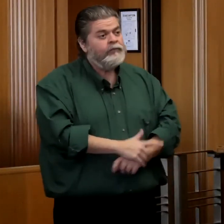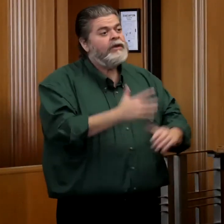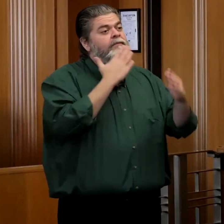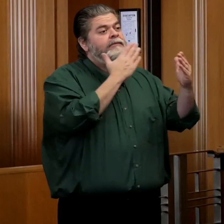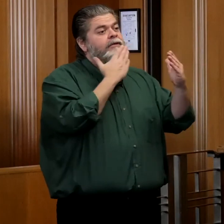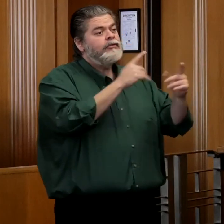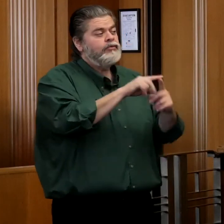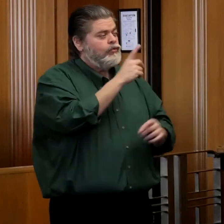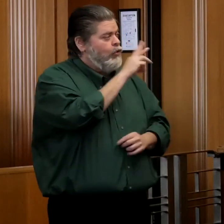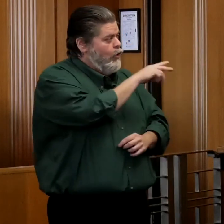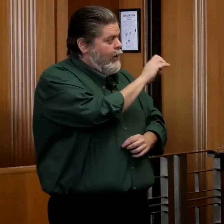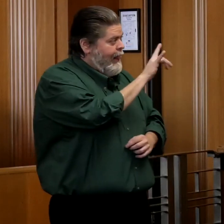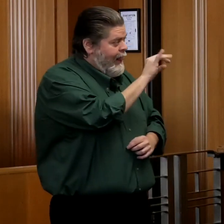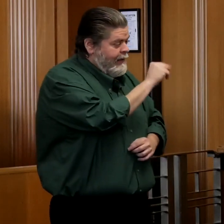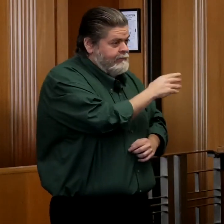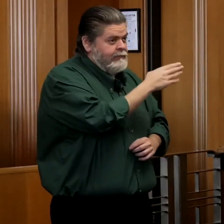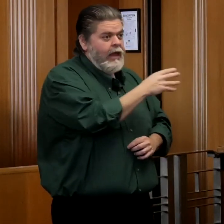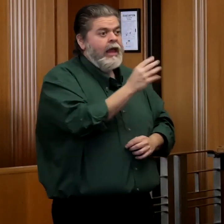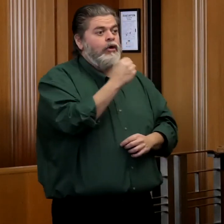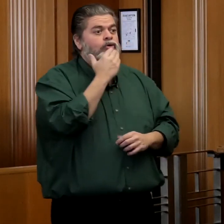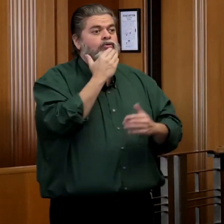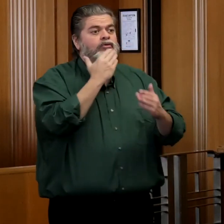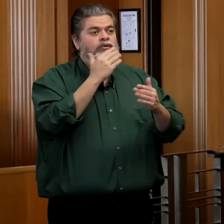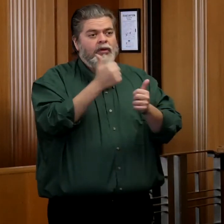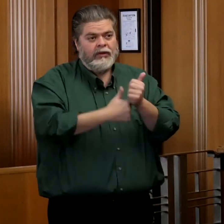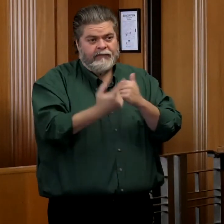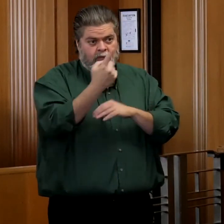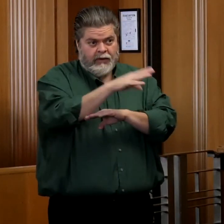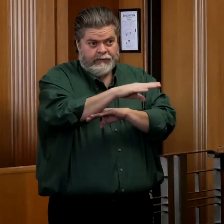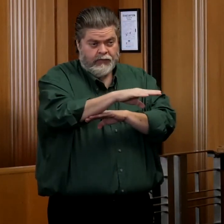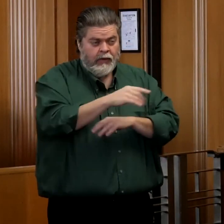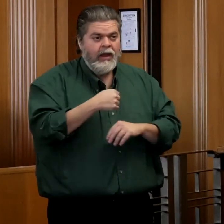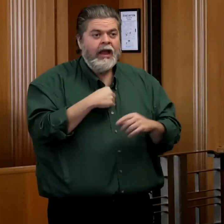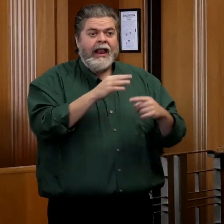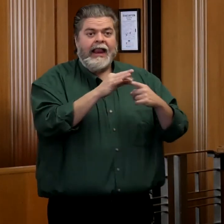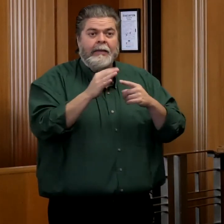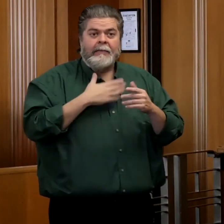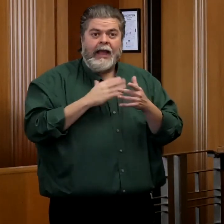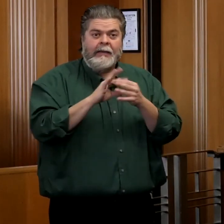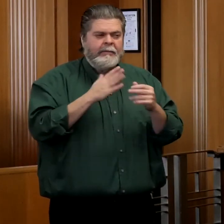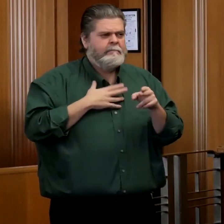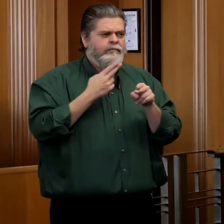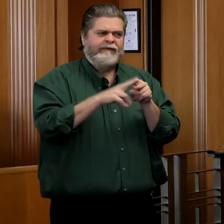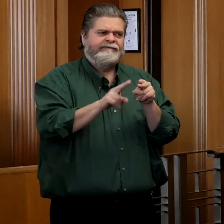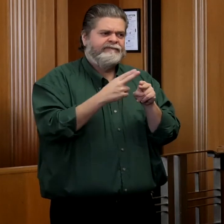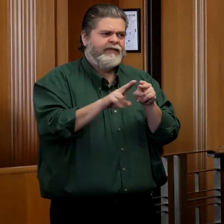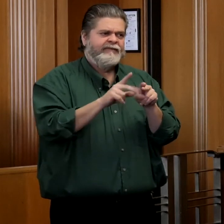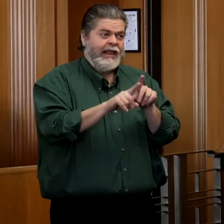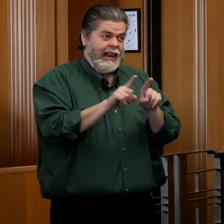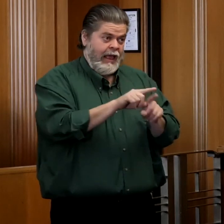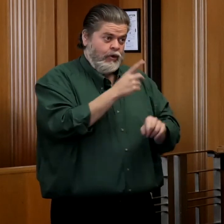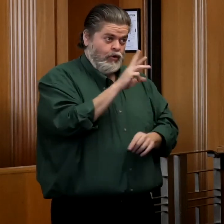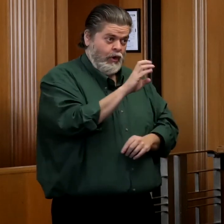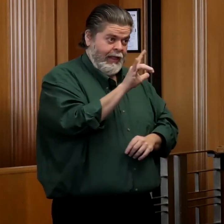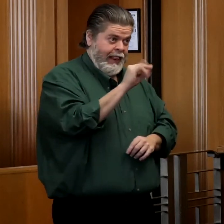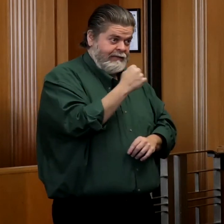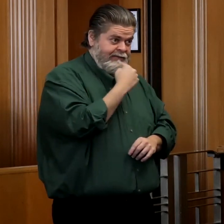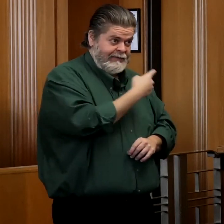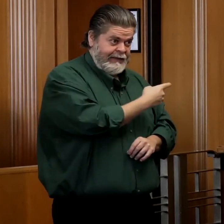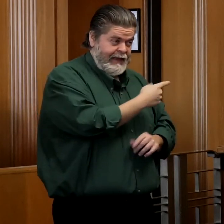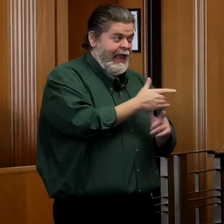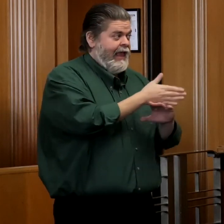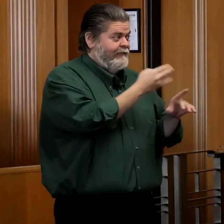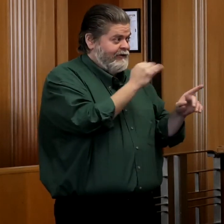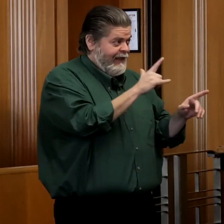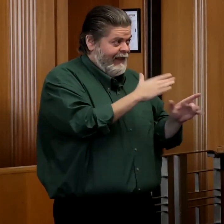Thanks, Dr. Elliott, and good afternoon, everyone. So, I would lead off with my comments will be very brief, as Dr. Elliott alluded to, following